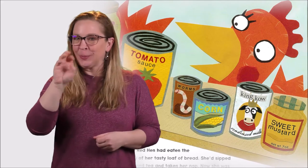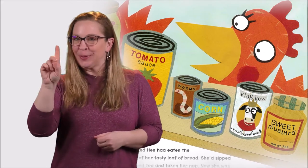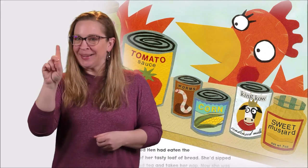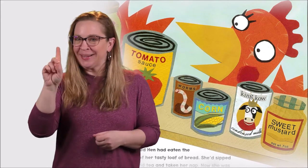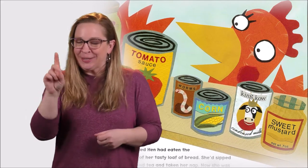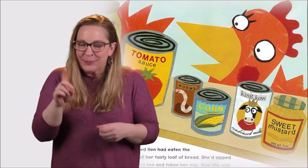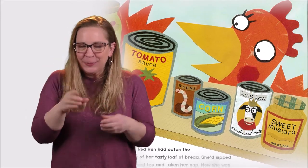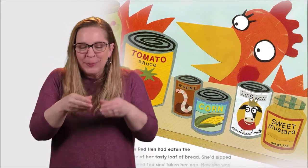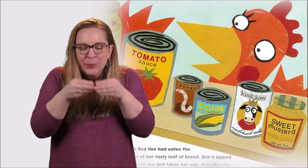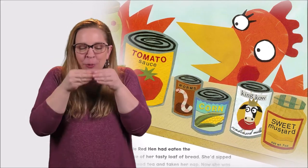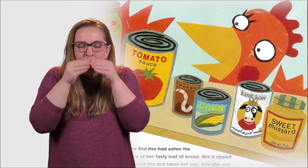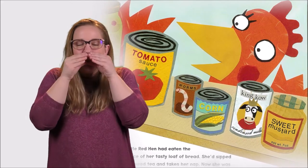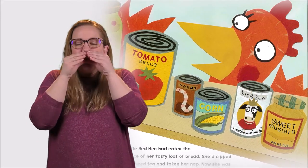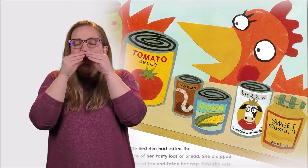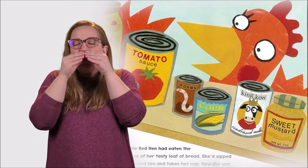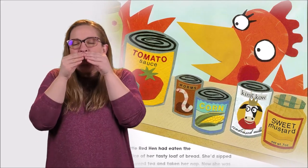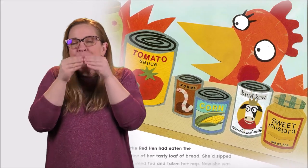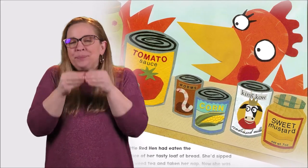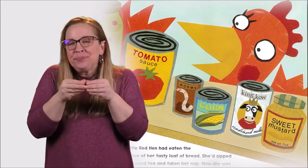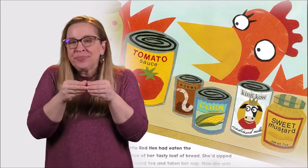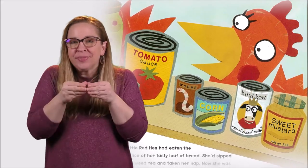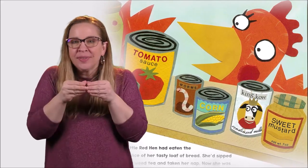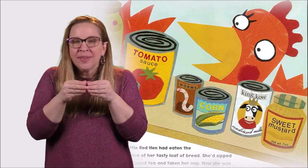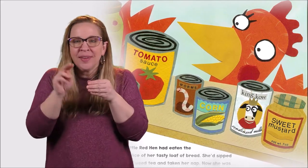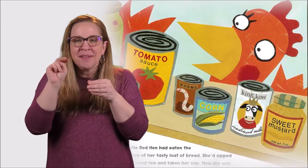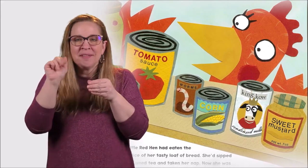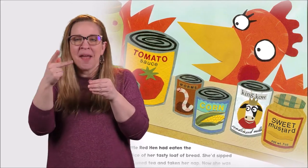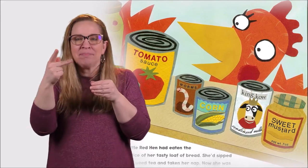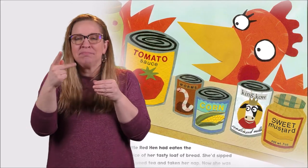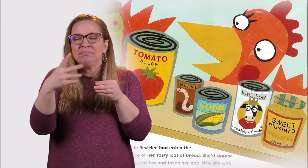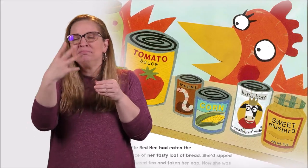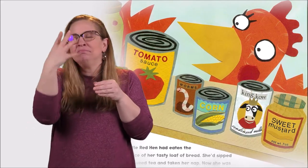She sipped a cup of chickweed tea and taken her nap.